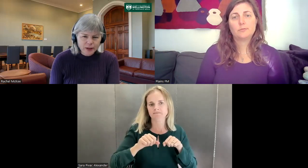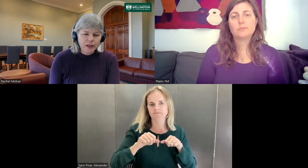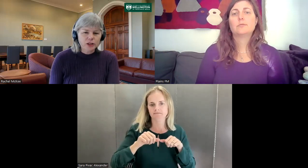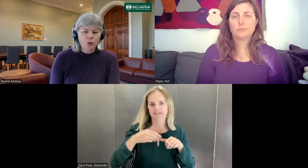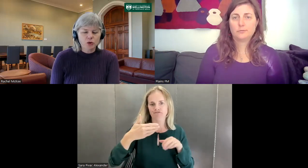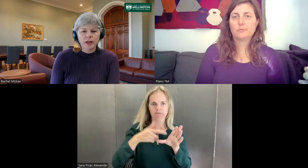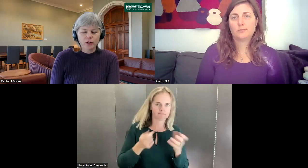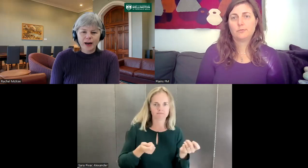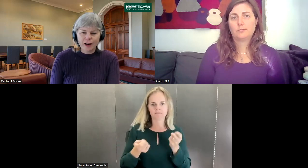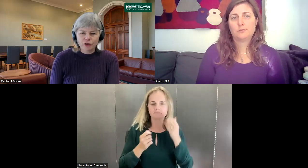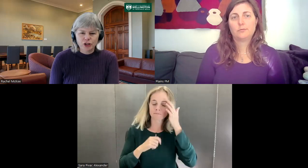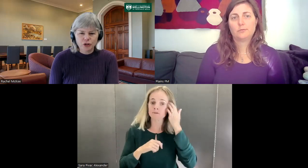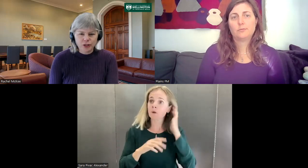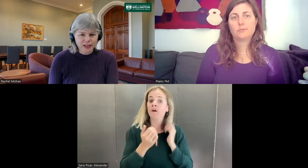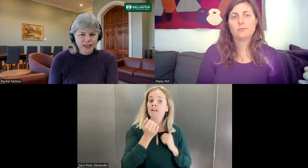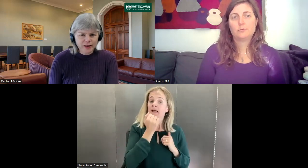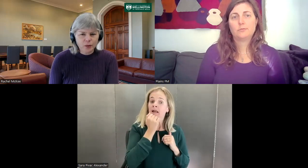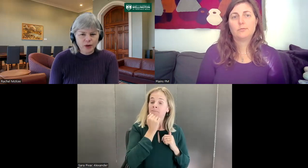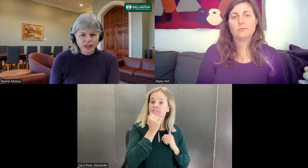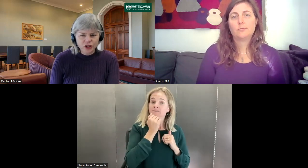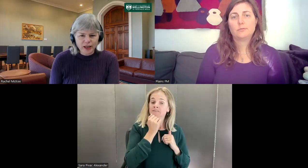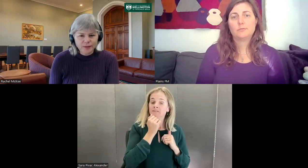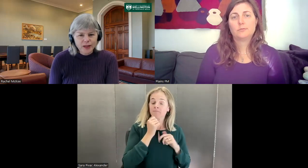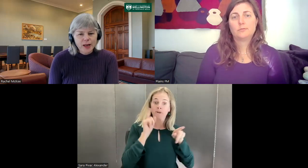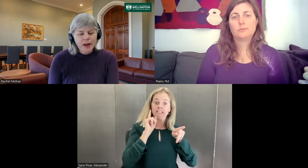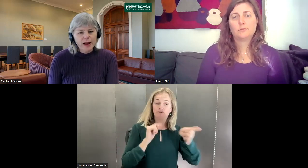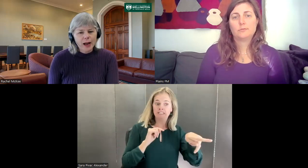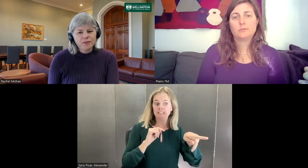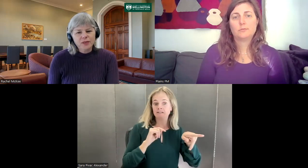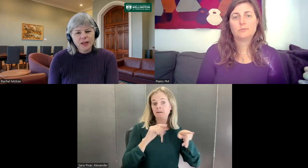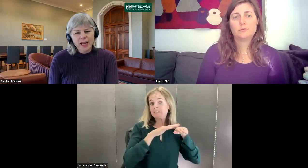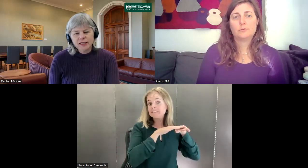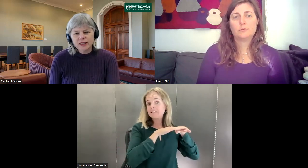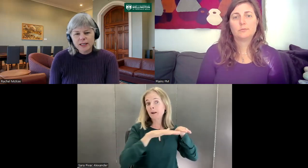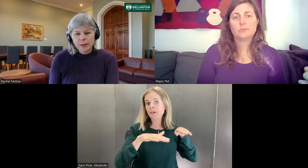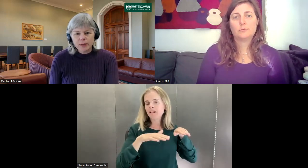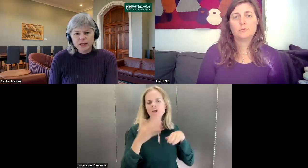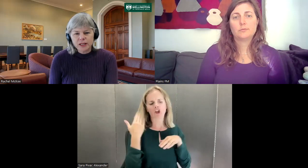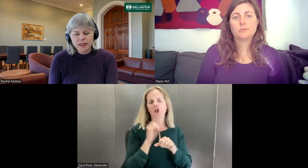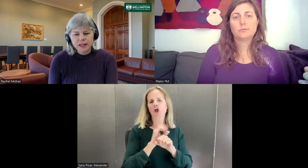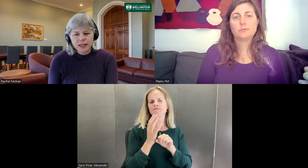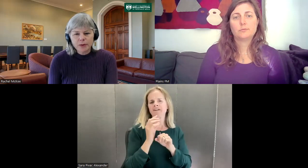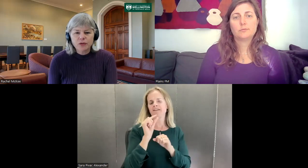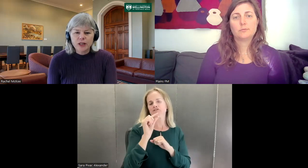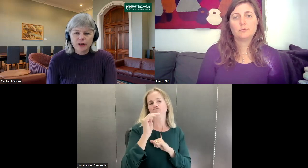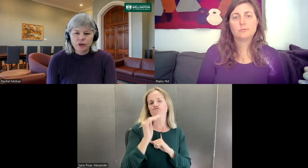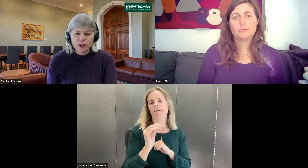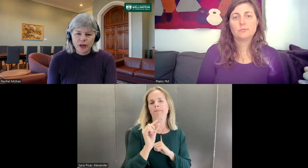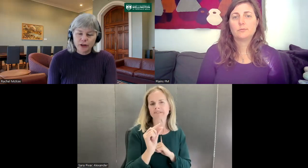So altogether about 100 students a year that we're teaching. As to the numbers, that's the numbers for the undergraduate hearing